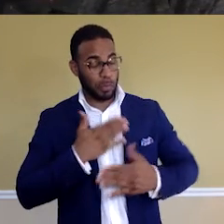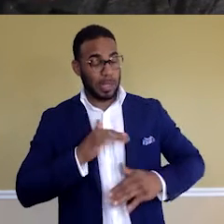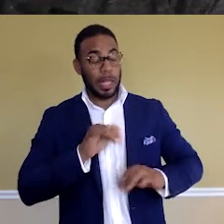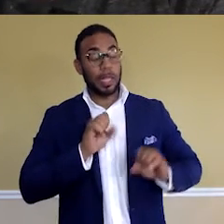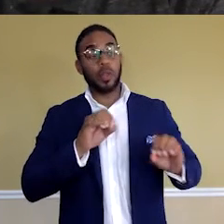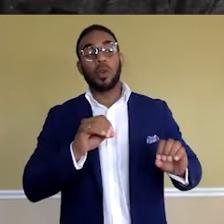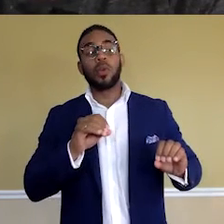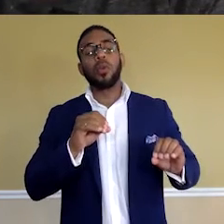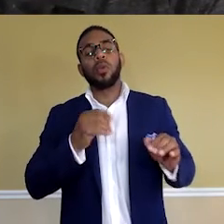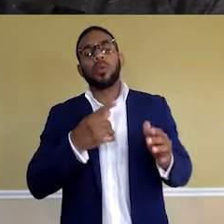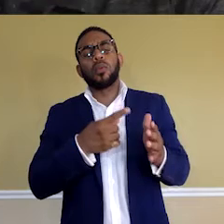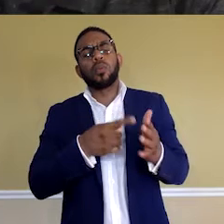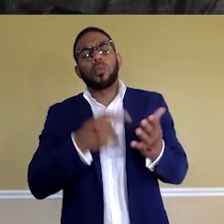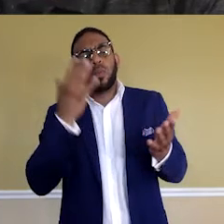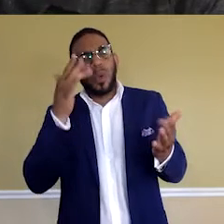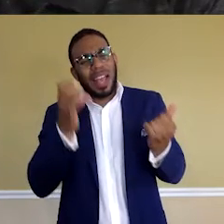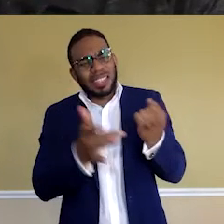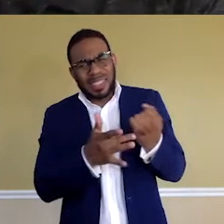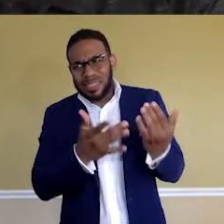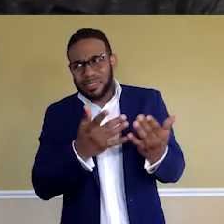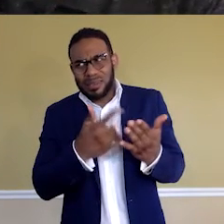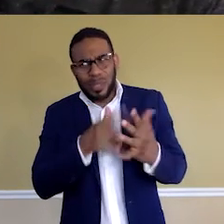why tech? What attracted you to tech?